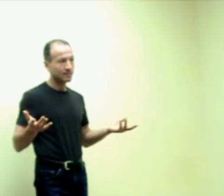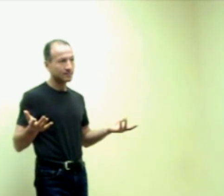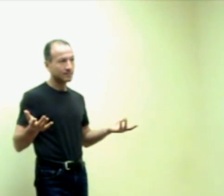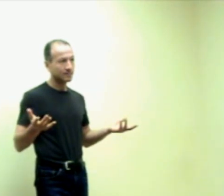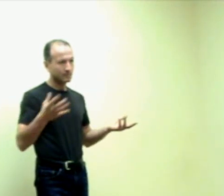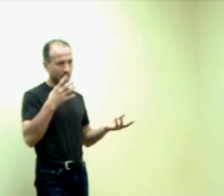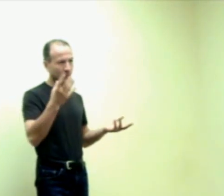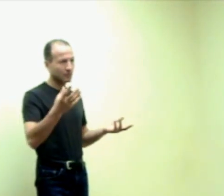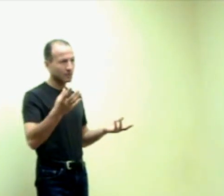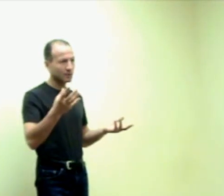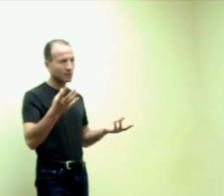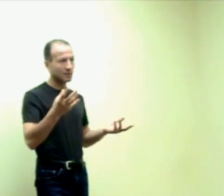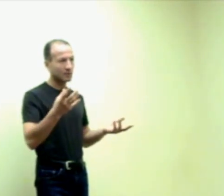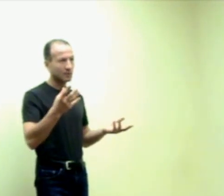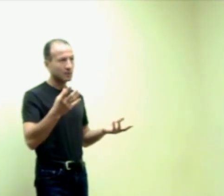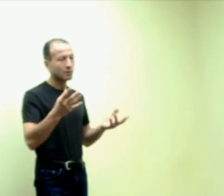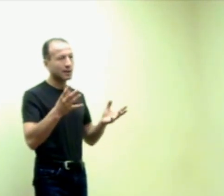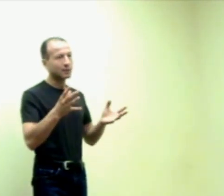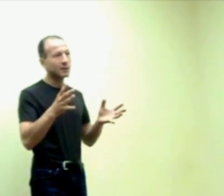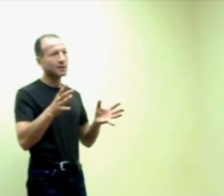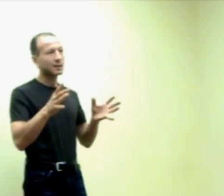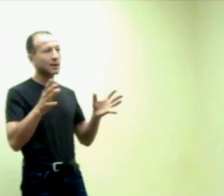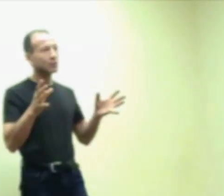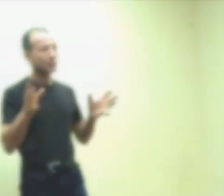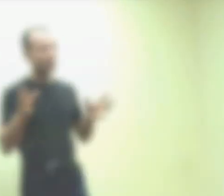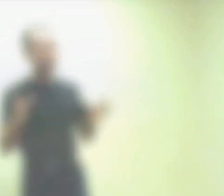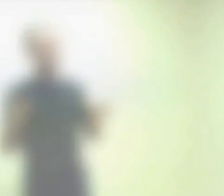okay you follow me so that's basically how it's all work